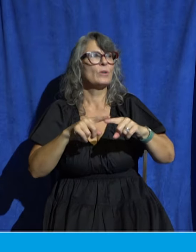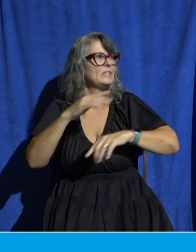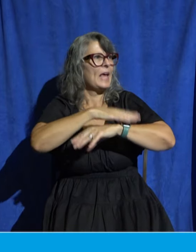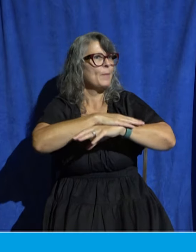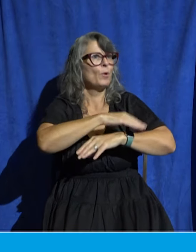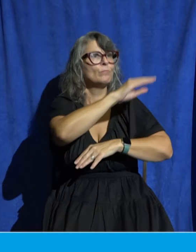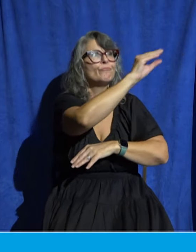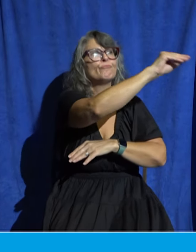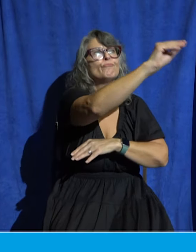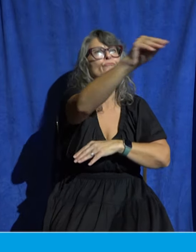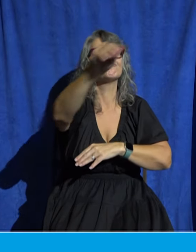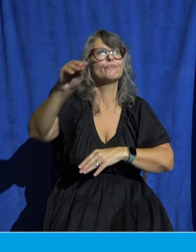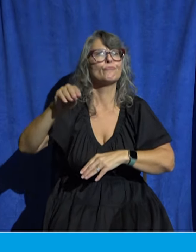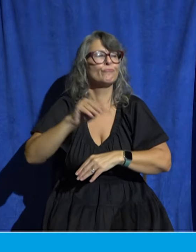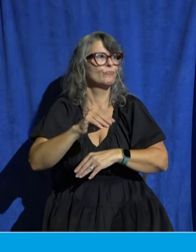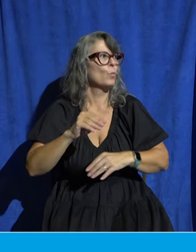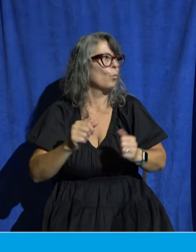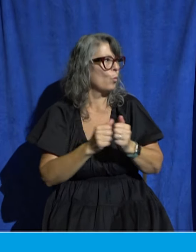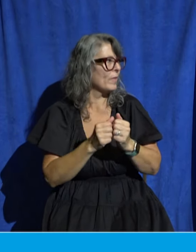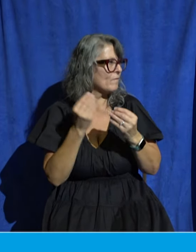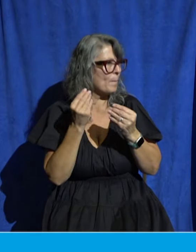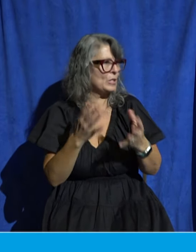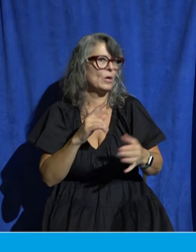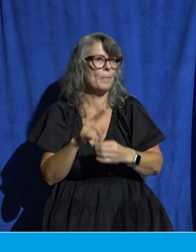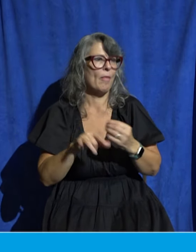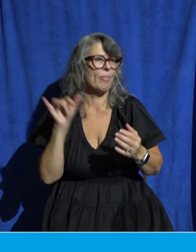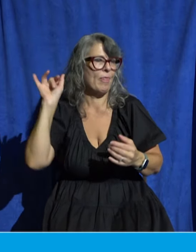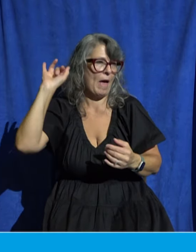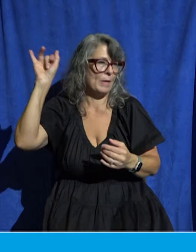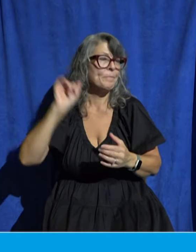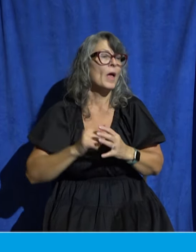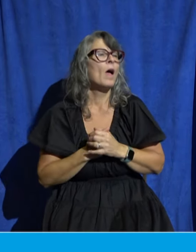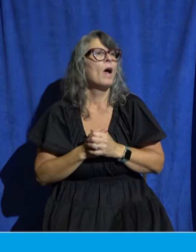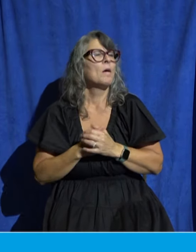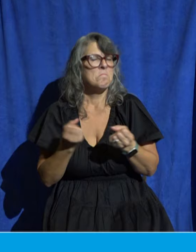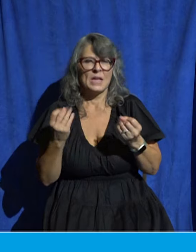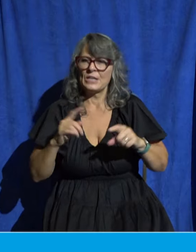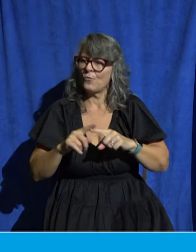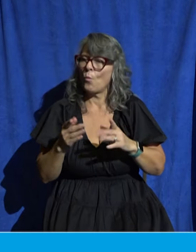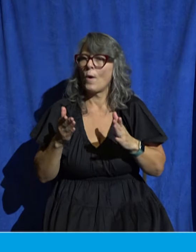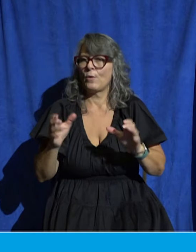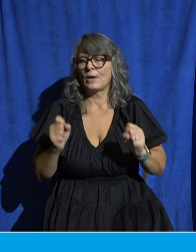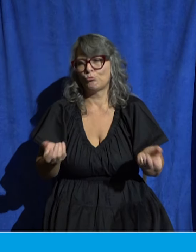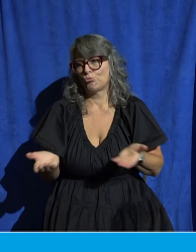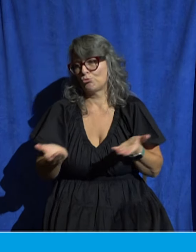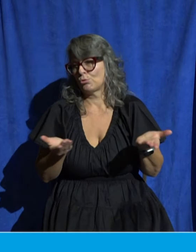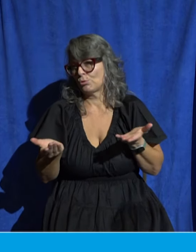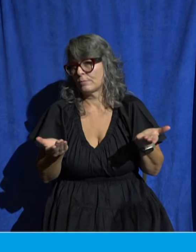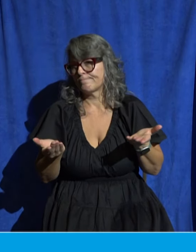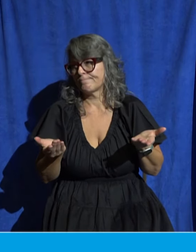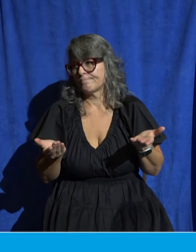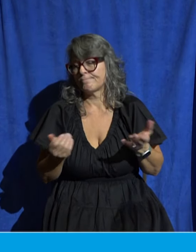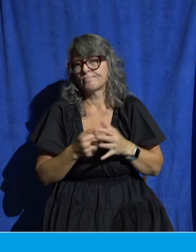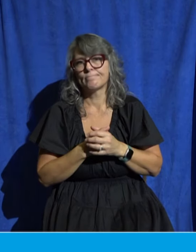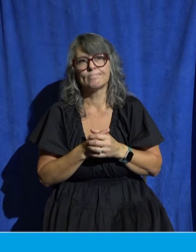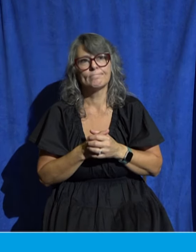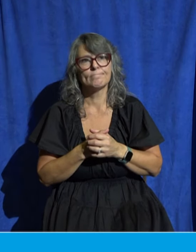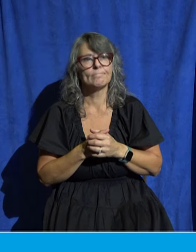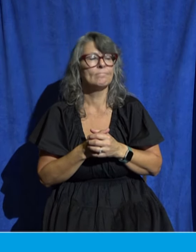listings right now there are so many ways that you can serve within our church family and it can look different I want to invite you to reach